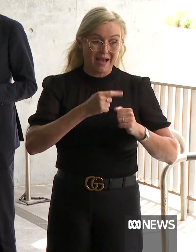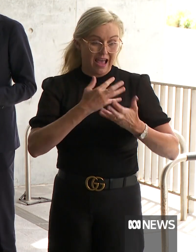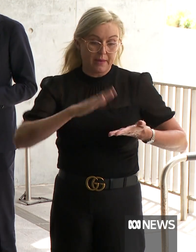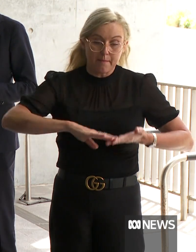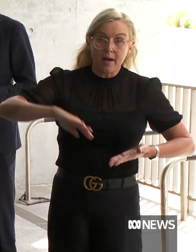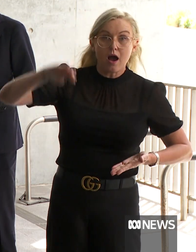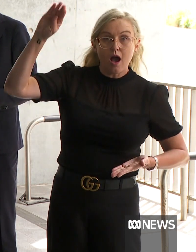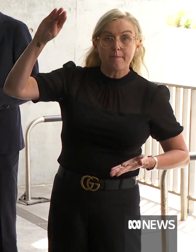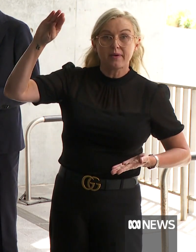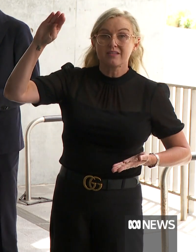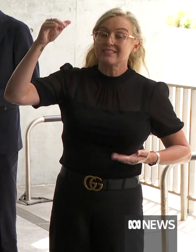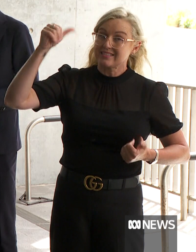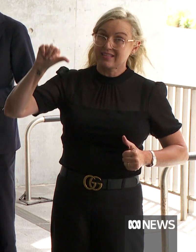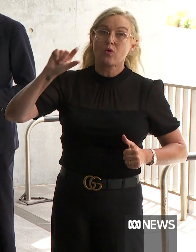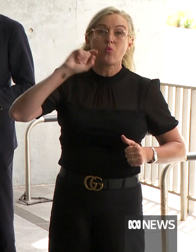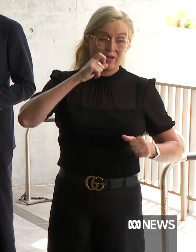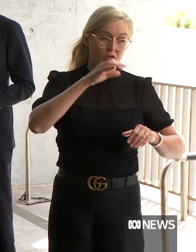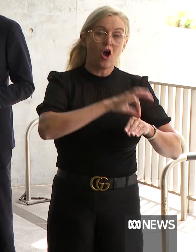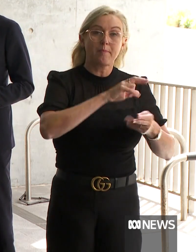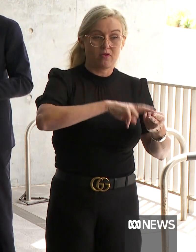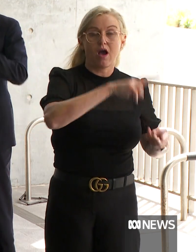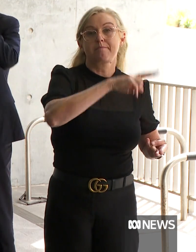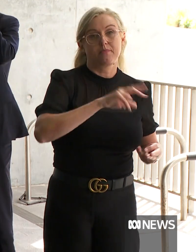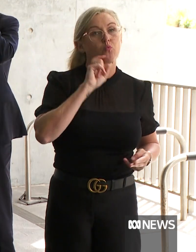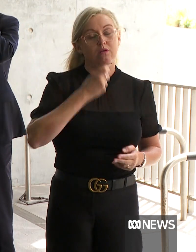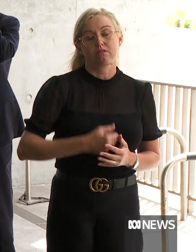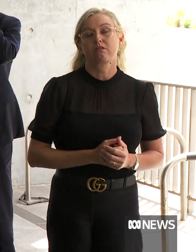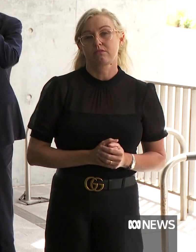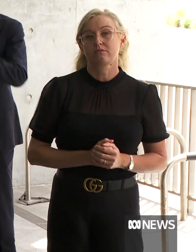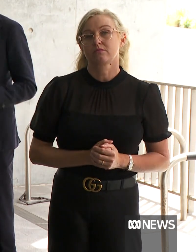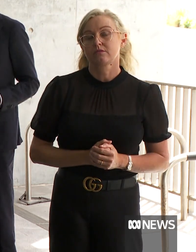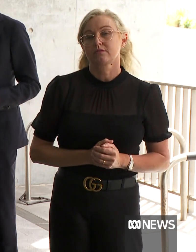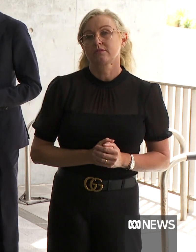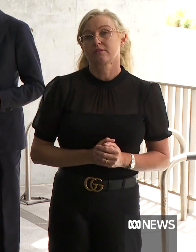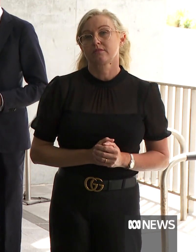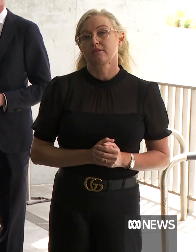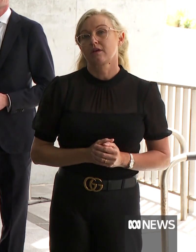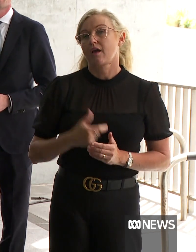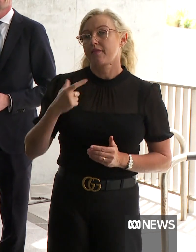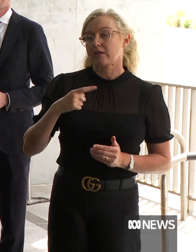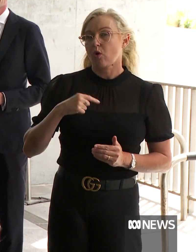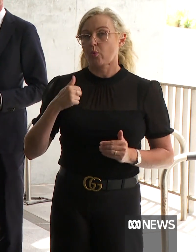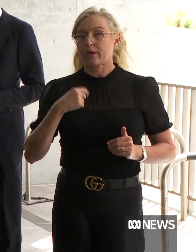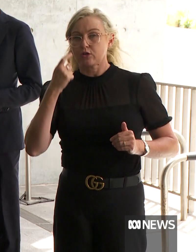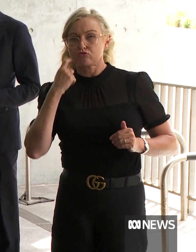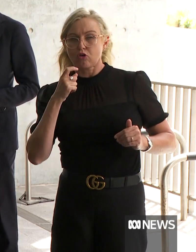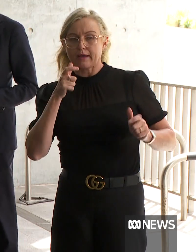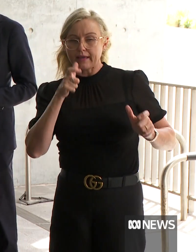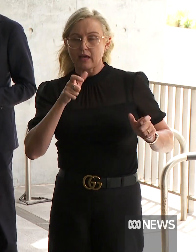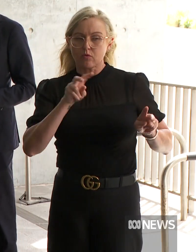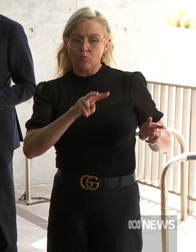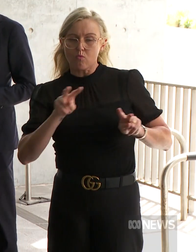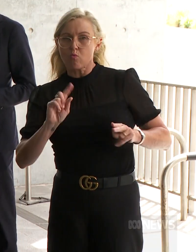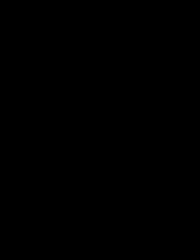you can see higher hospitalisations overall. And that's why we're taking a very cautious approach to monitoring the